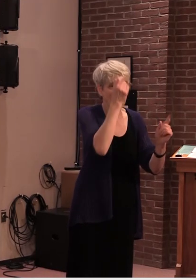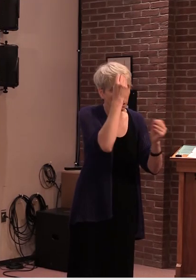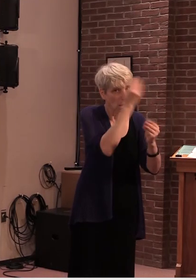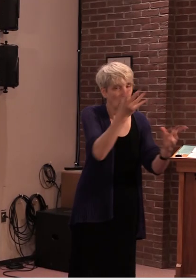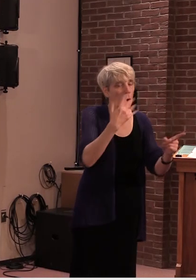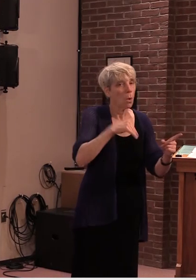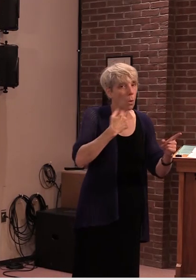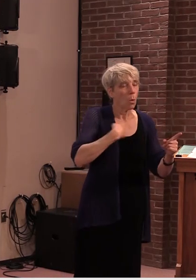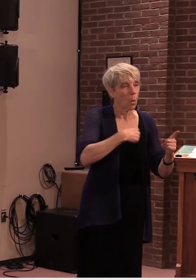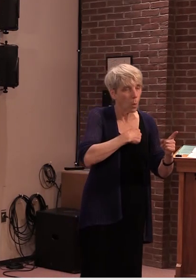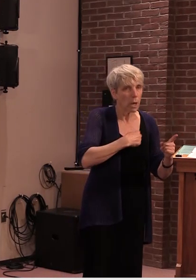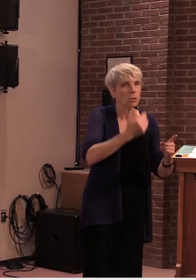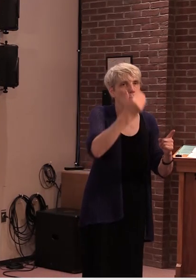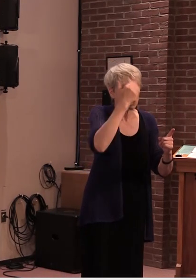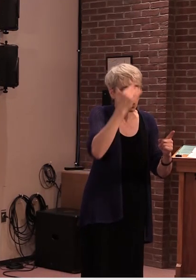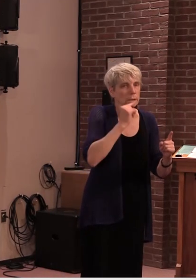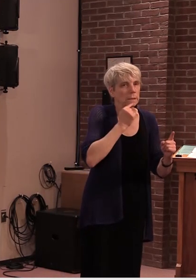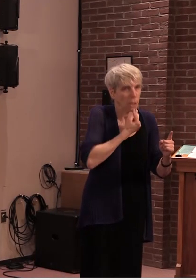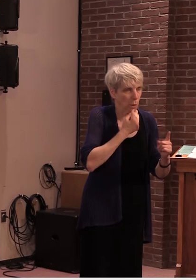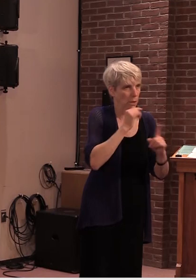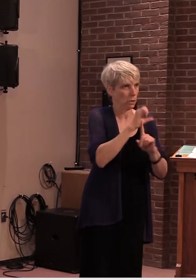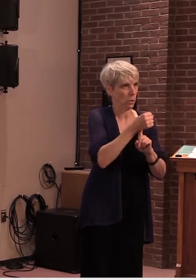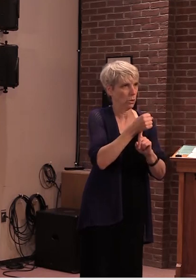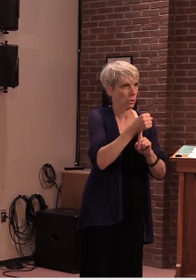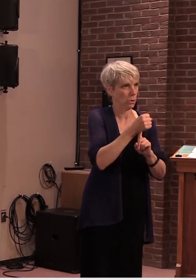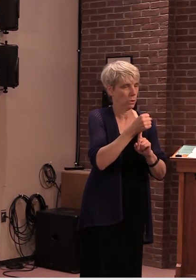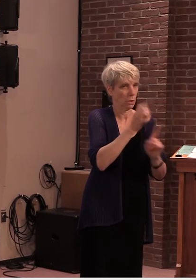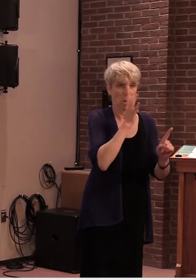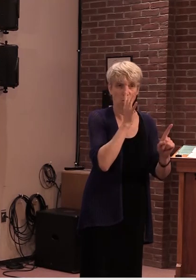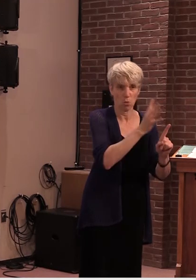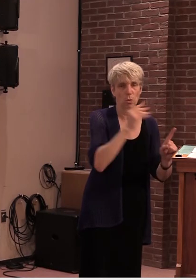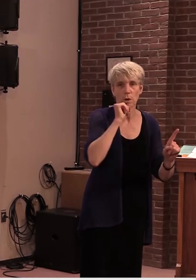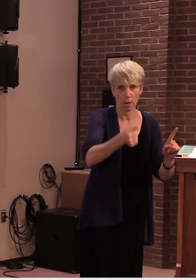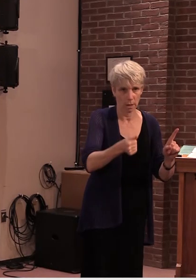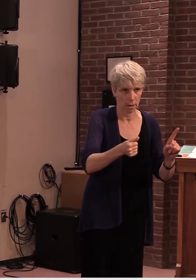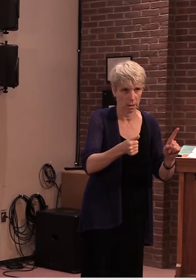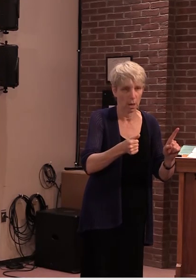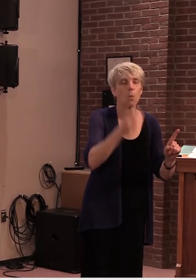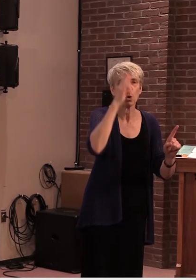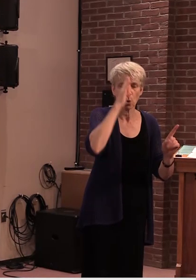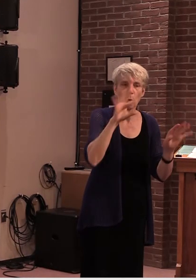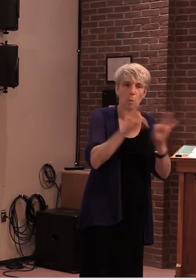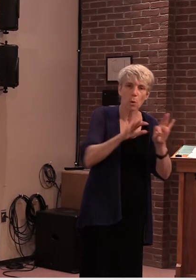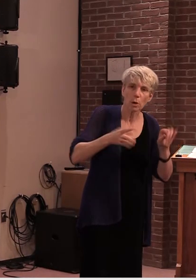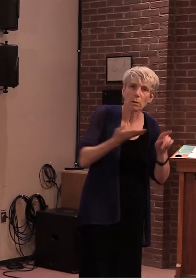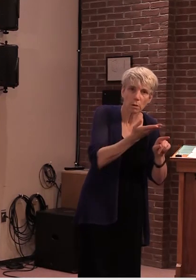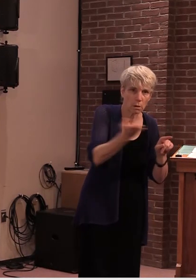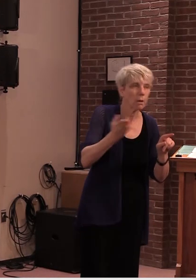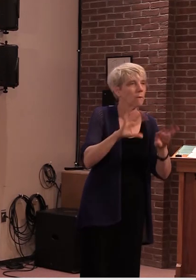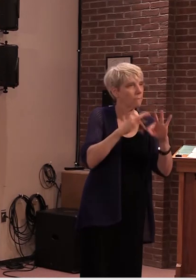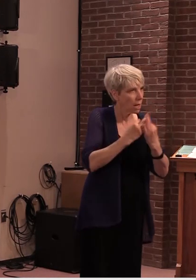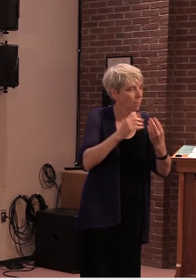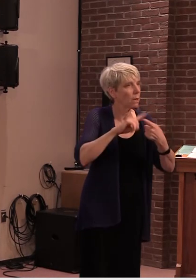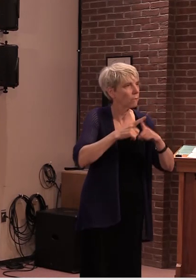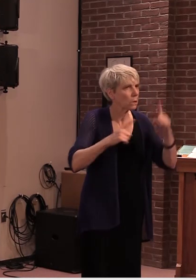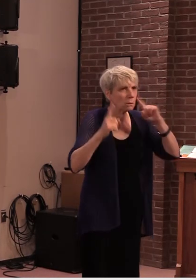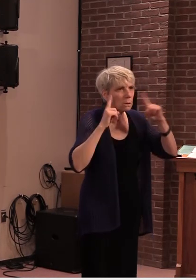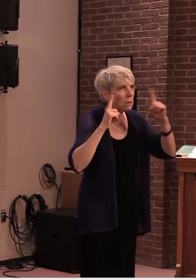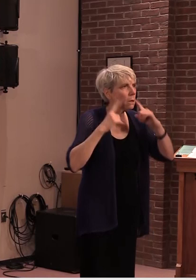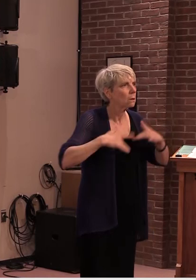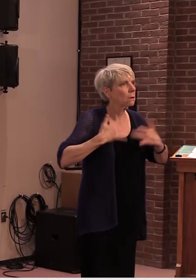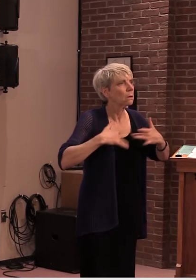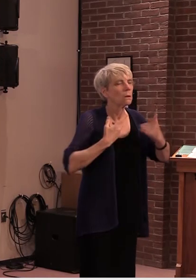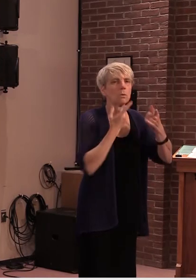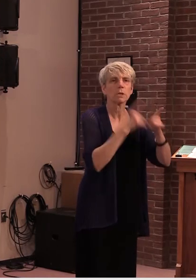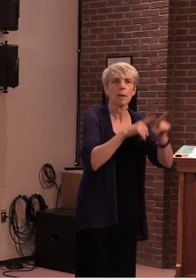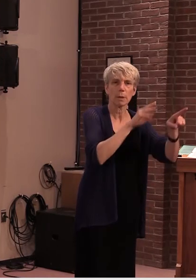seriousness of the situation and the need for family and friends to have information. To that end, we have established a team